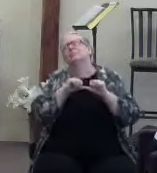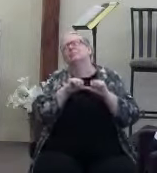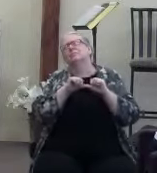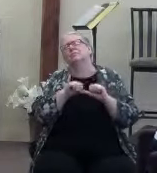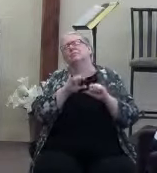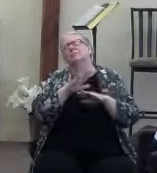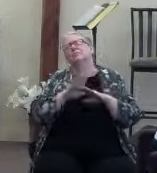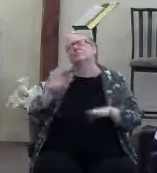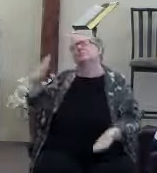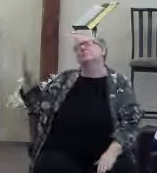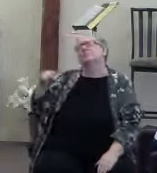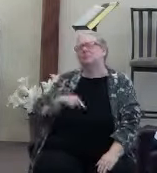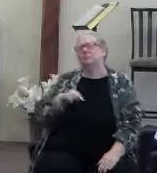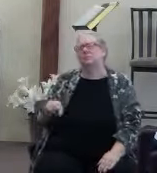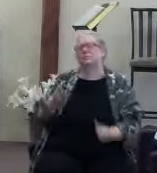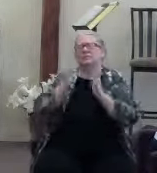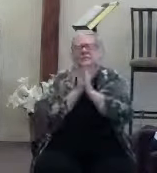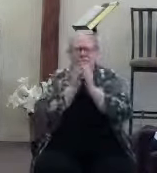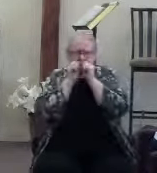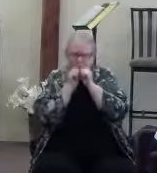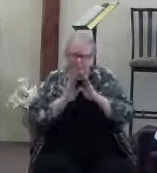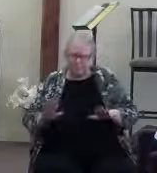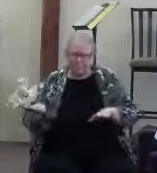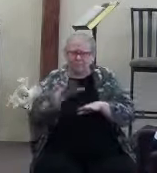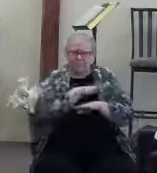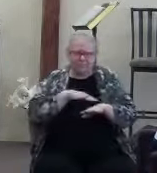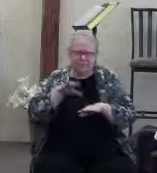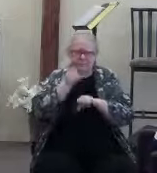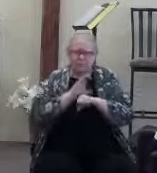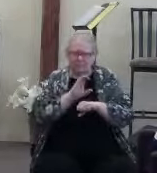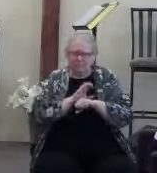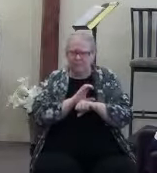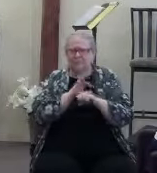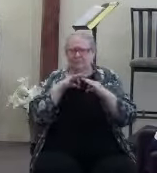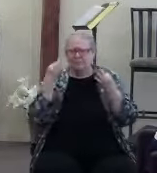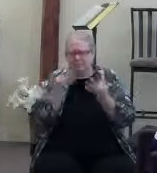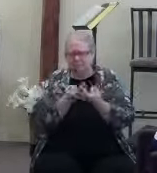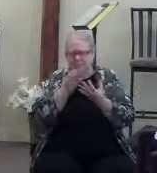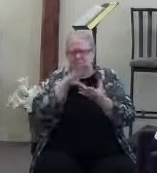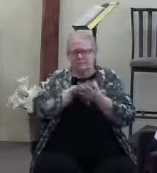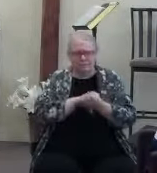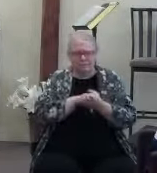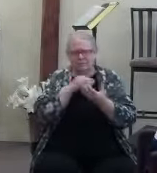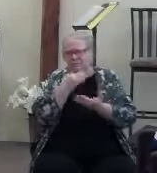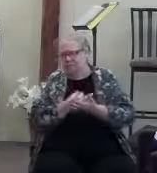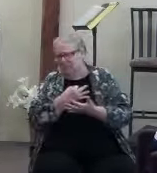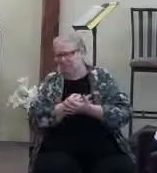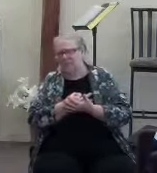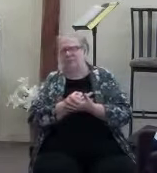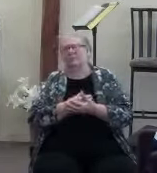Lord, I pray a blessing over this church, over our families, over our marriages, over our finances,